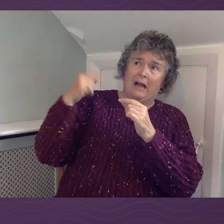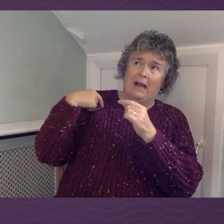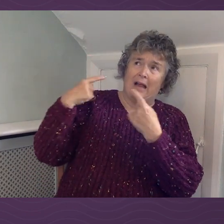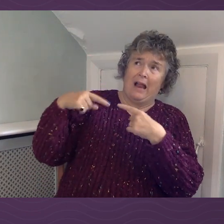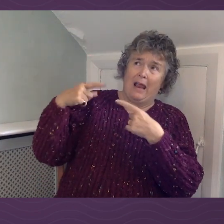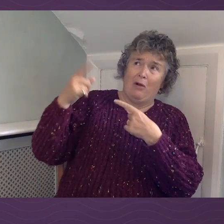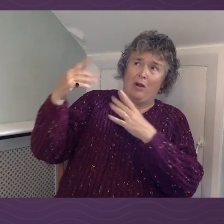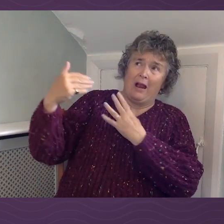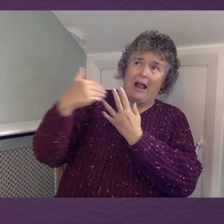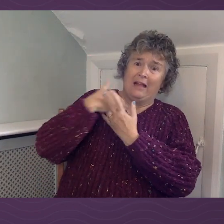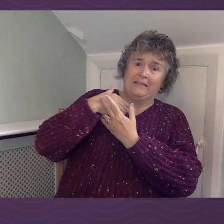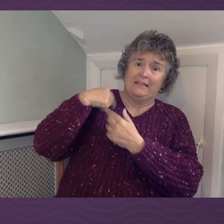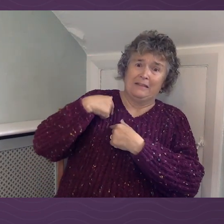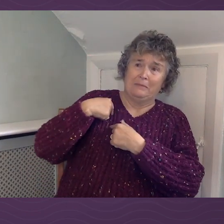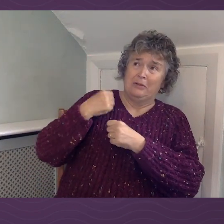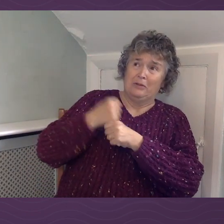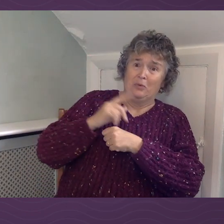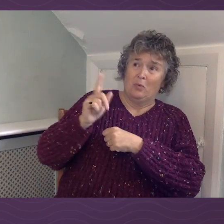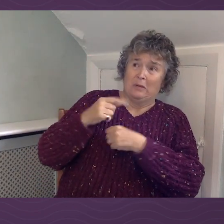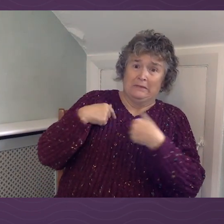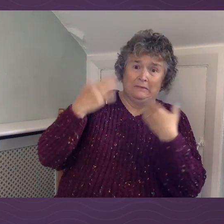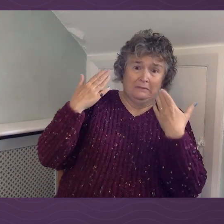in, I don't know what you might do.